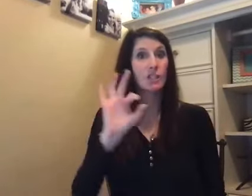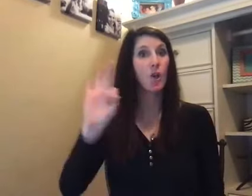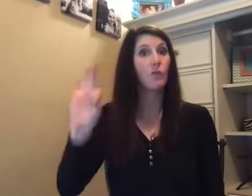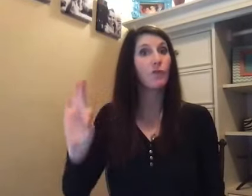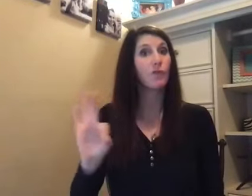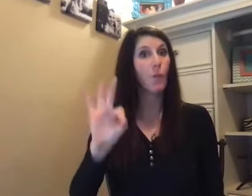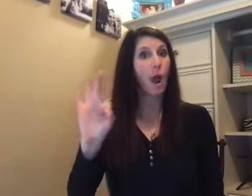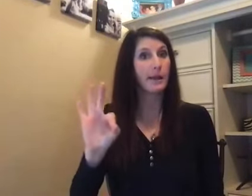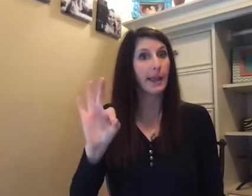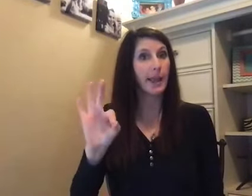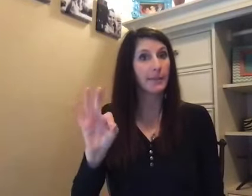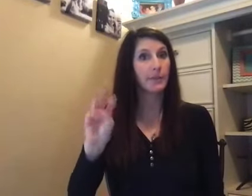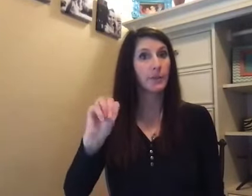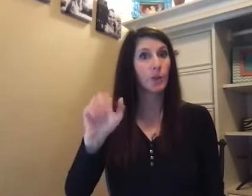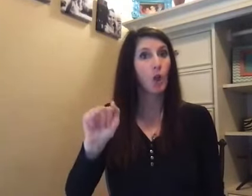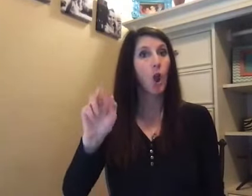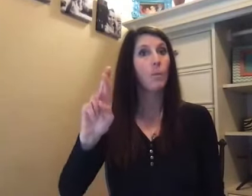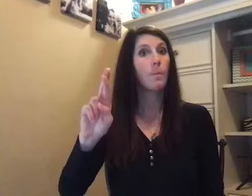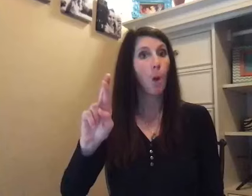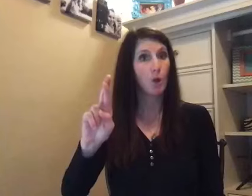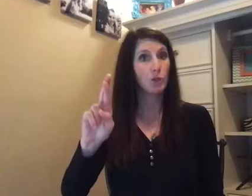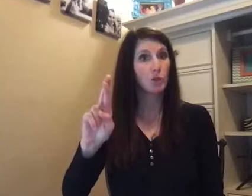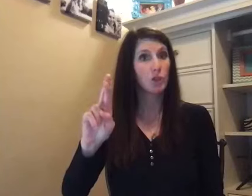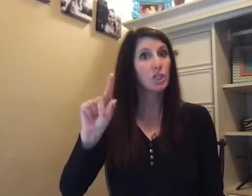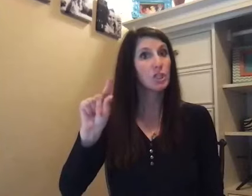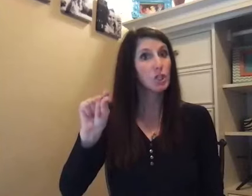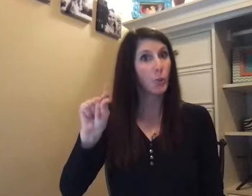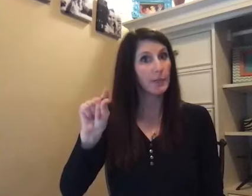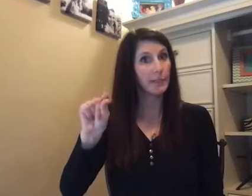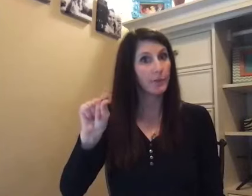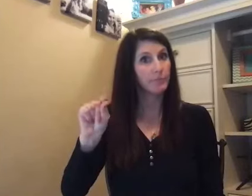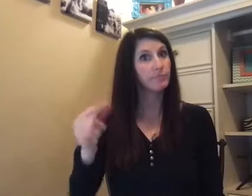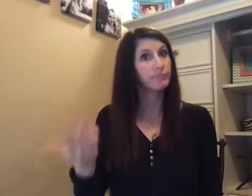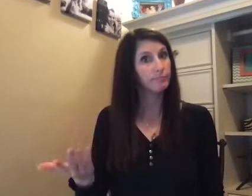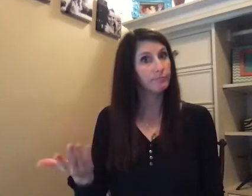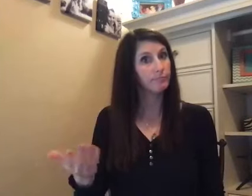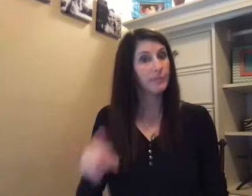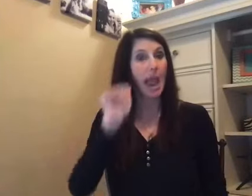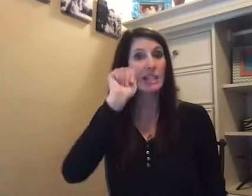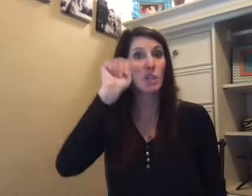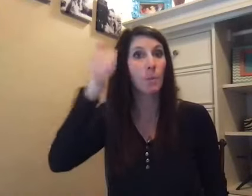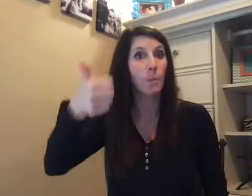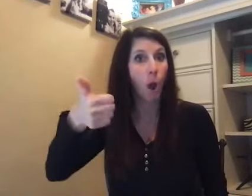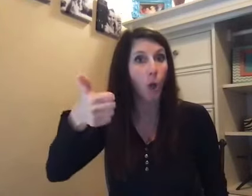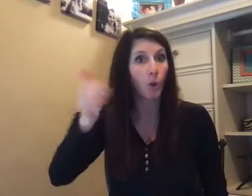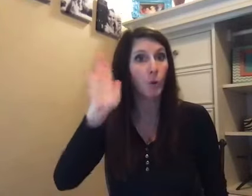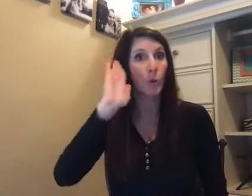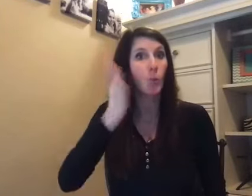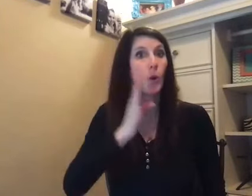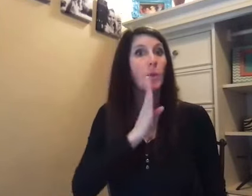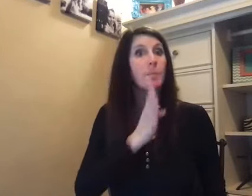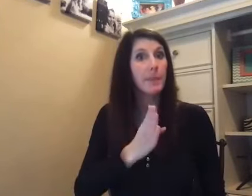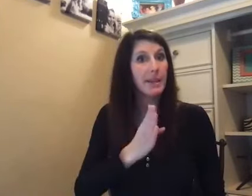Friday, March 20th. And tomorrow will be